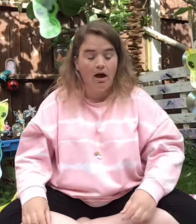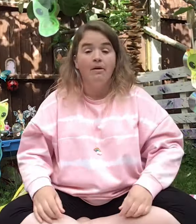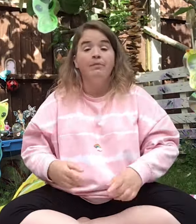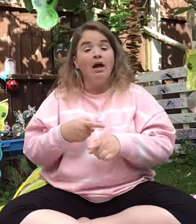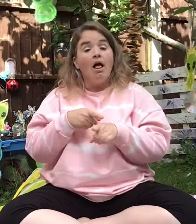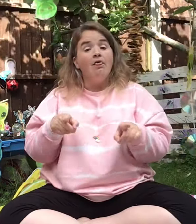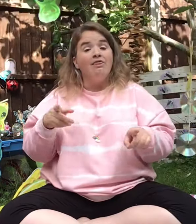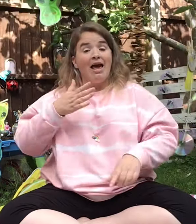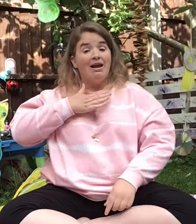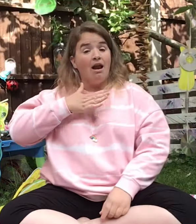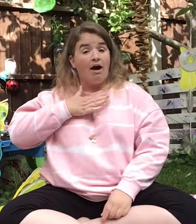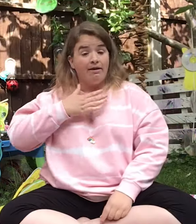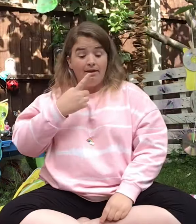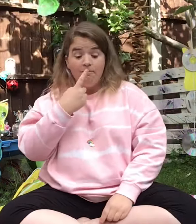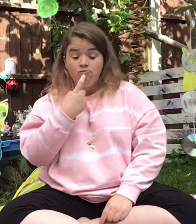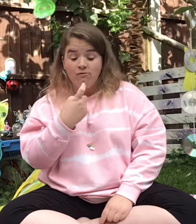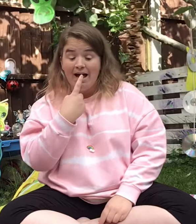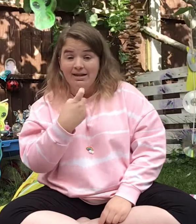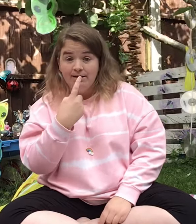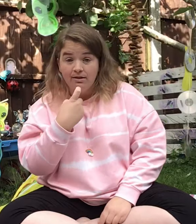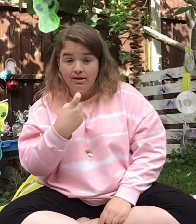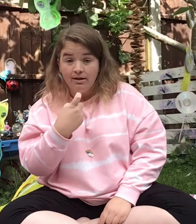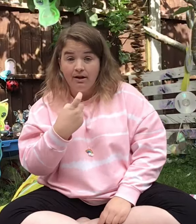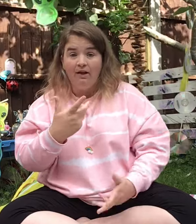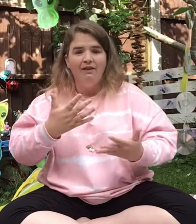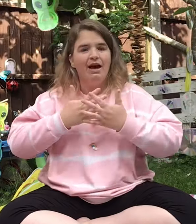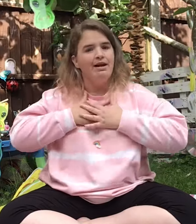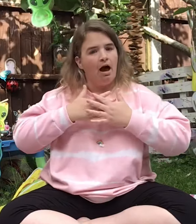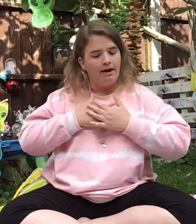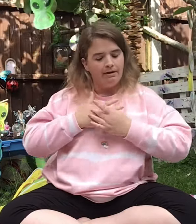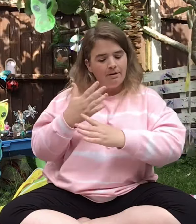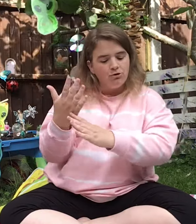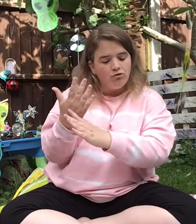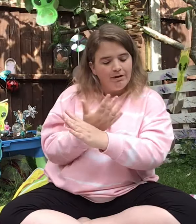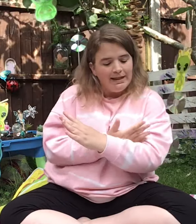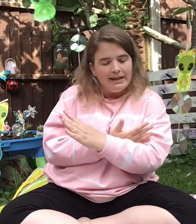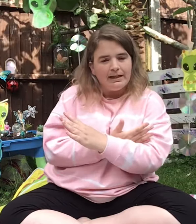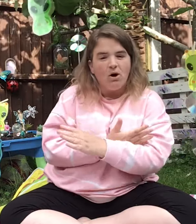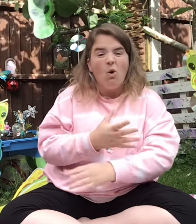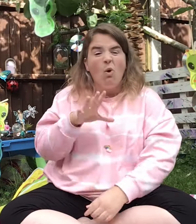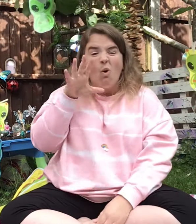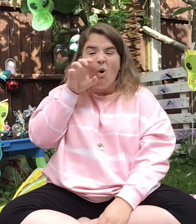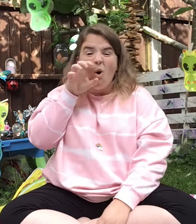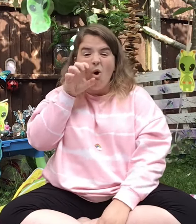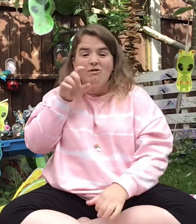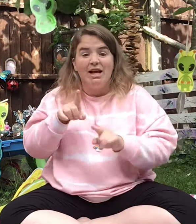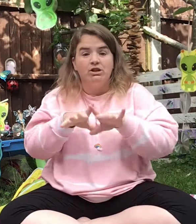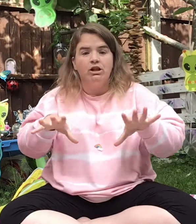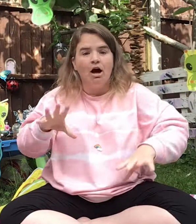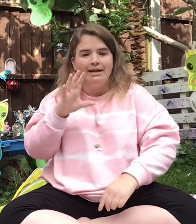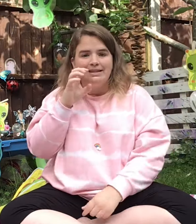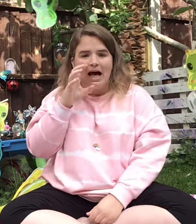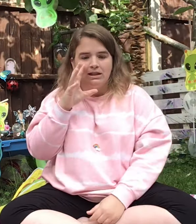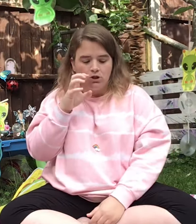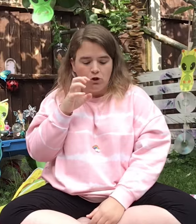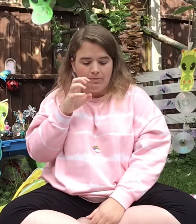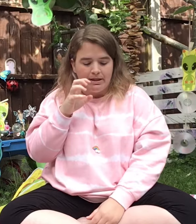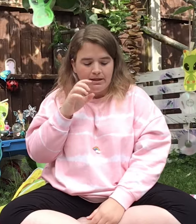There you like them red. They like them green. Or orange like satsumas.